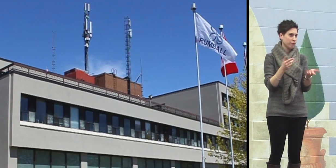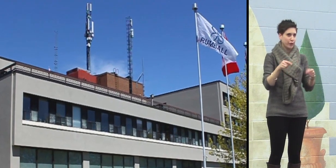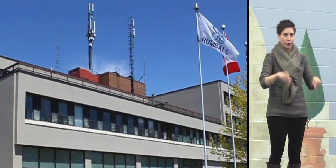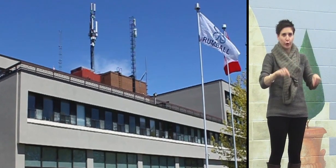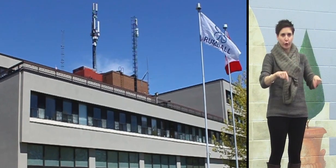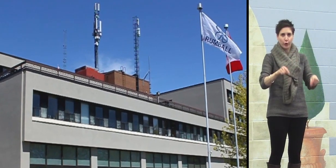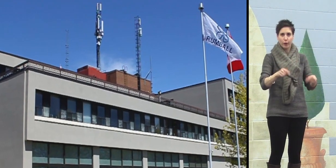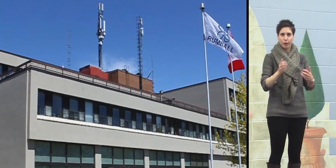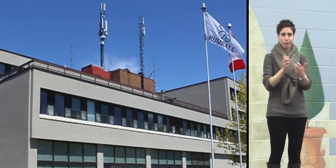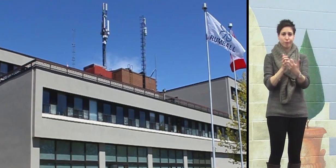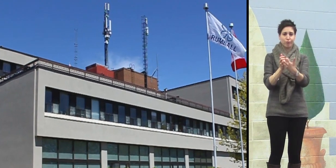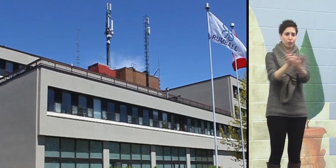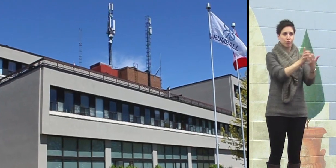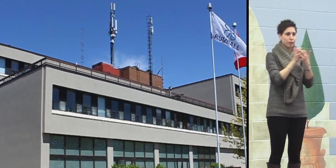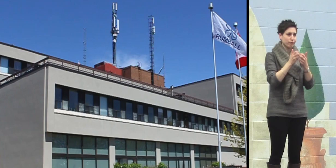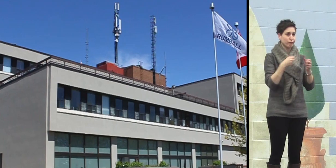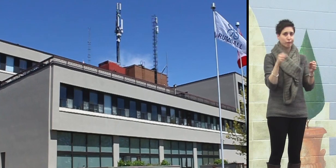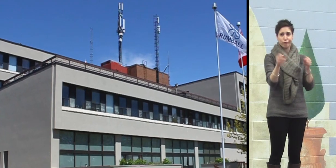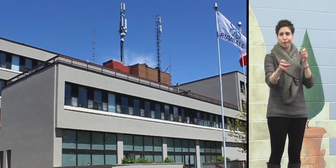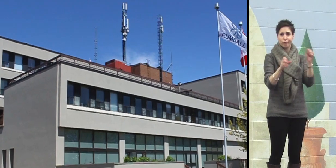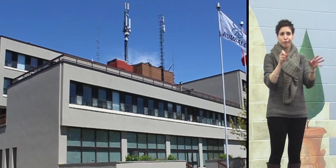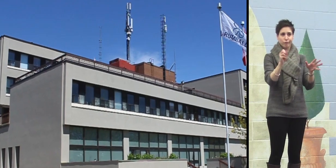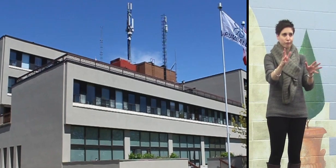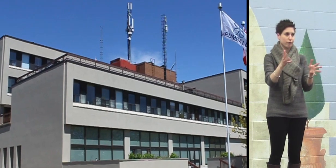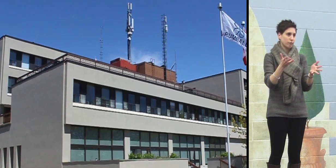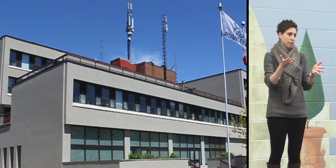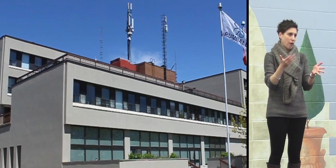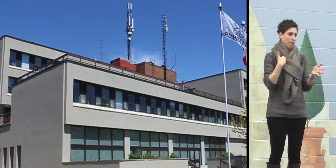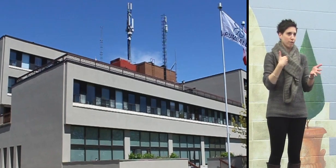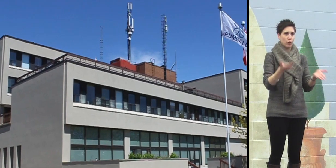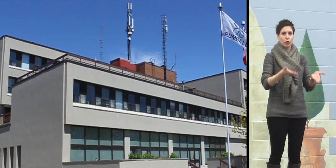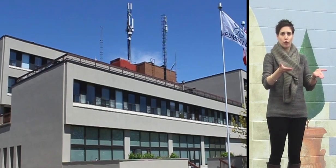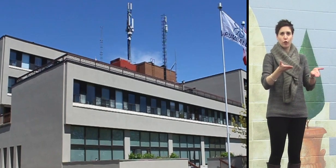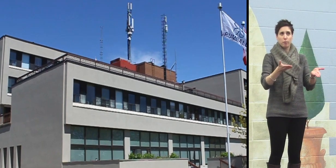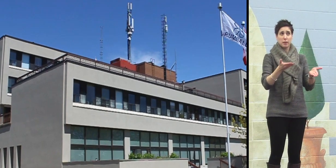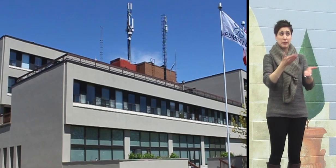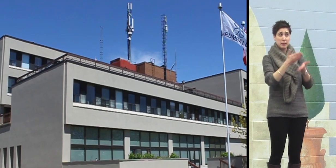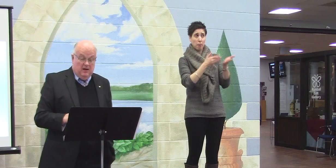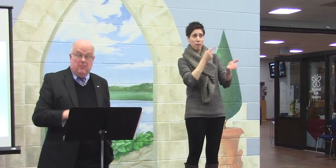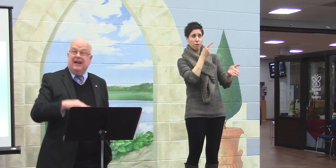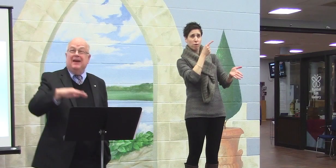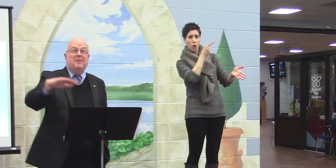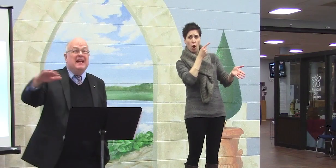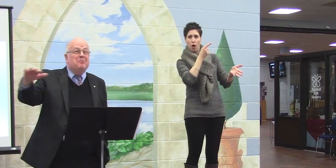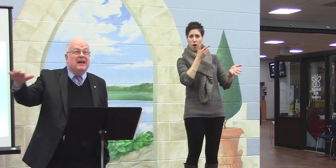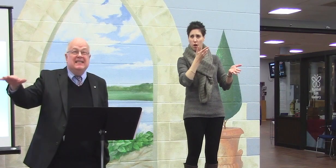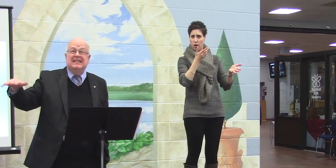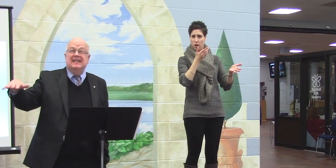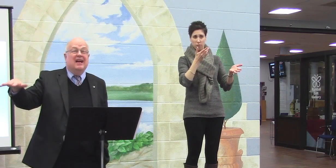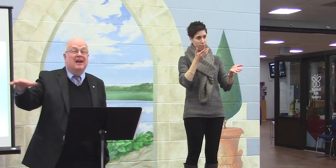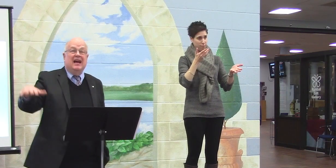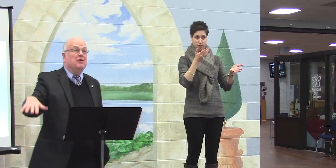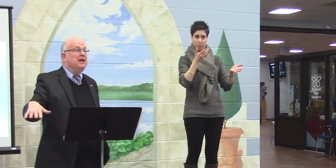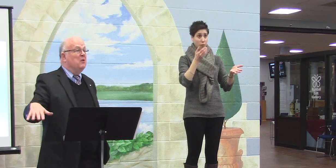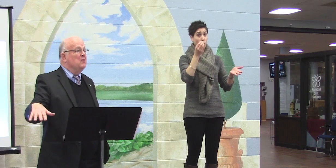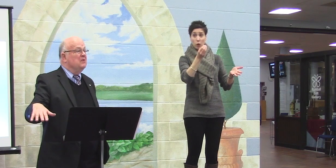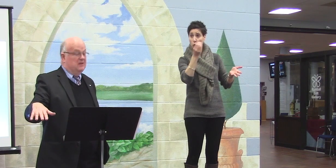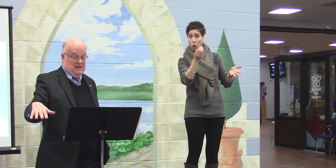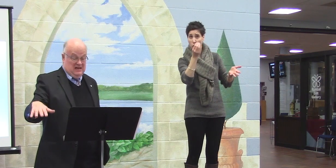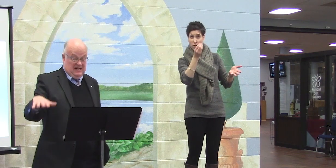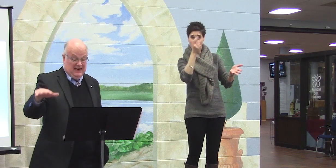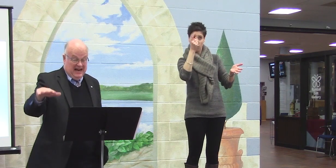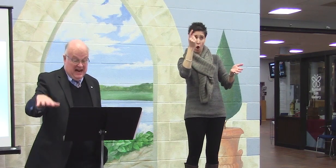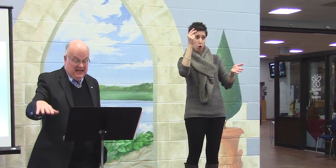well suited to the communication needs of seniors. But in many places in Ontario,